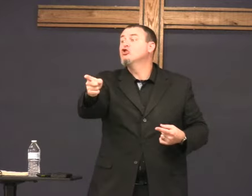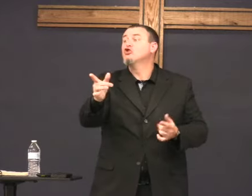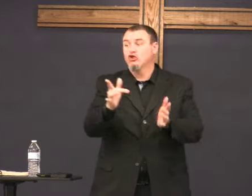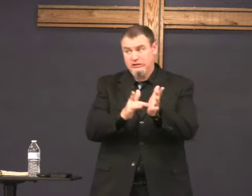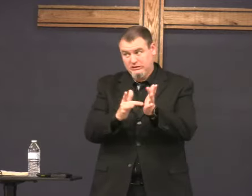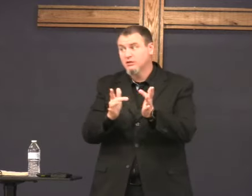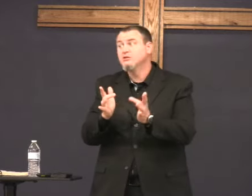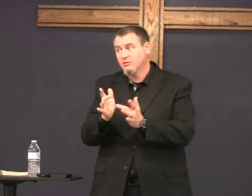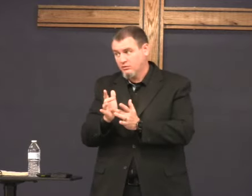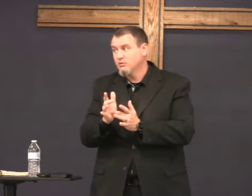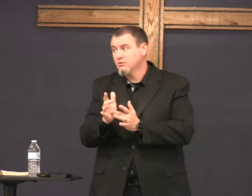Jesus